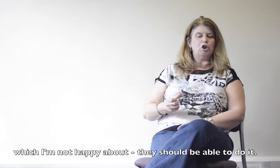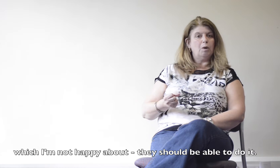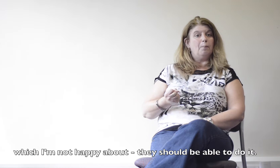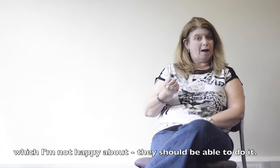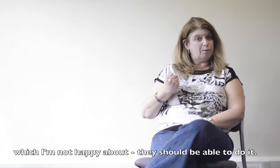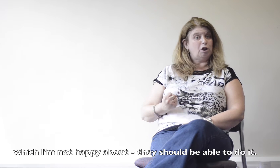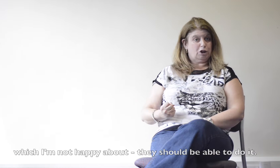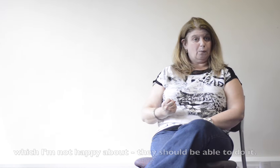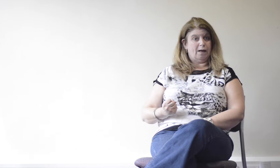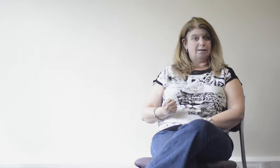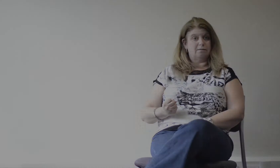shouldn't be able to do it.